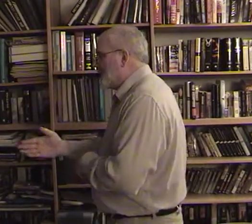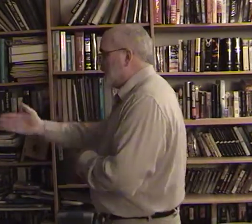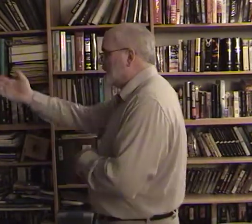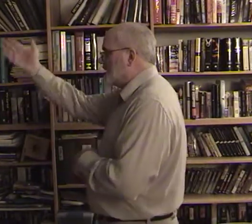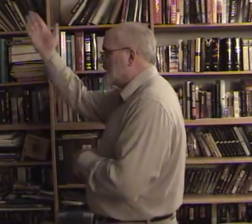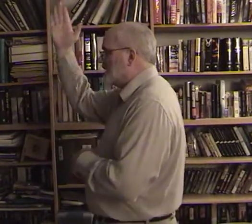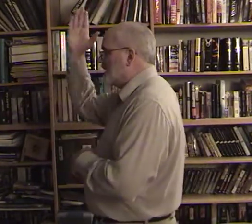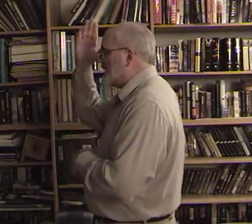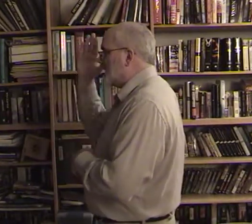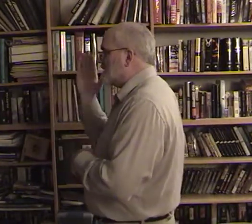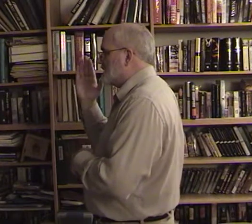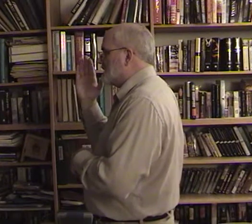god